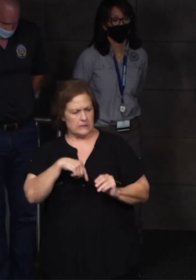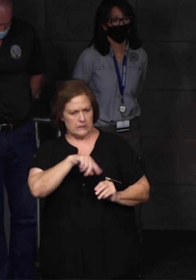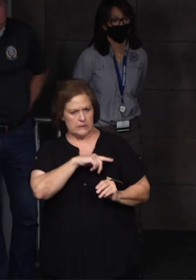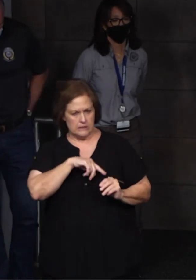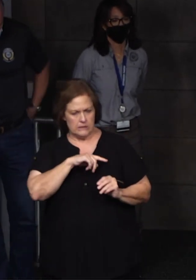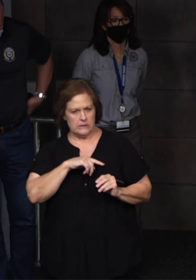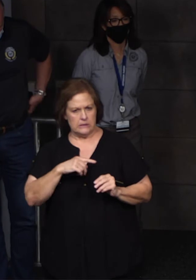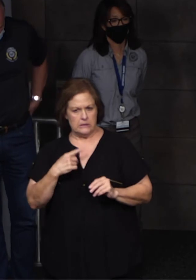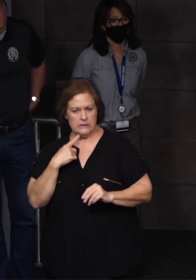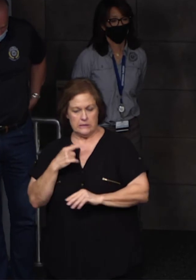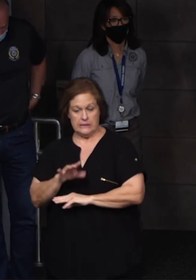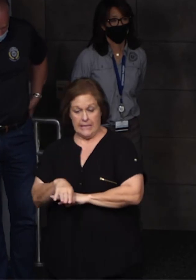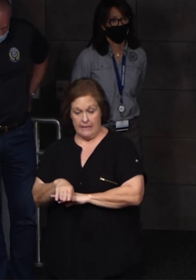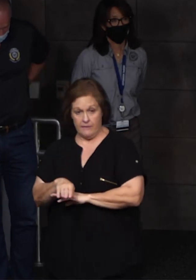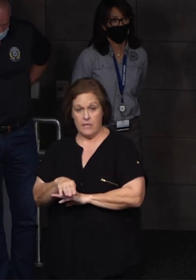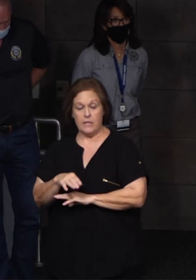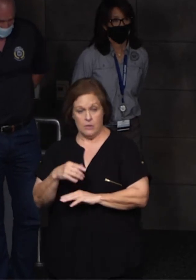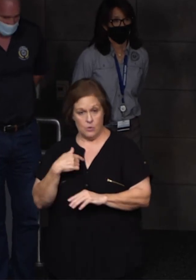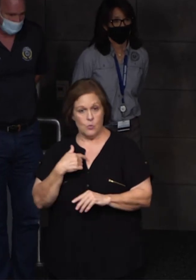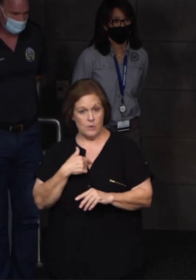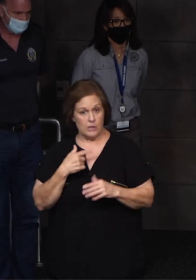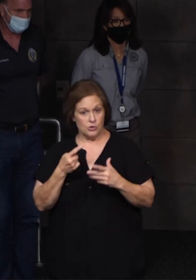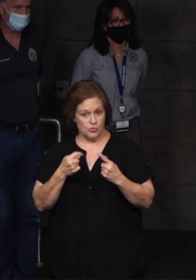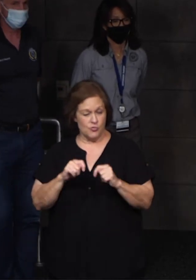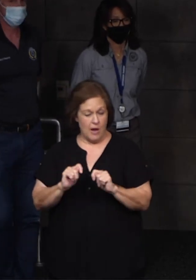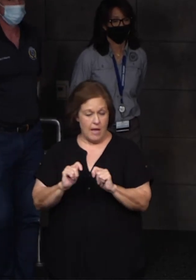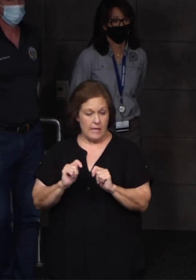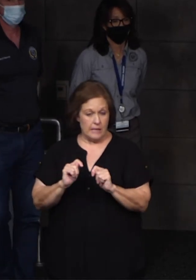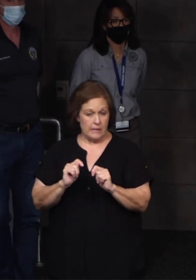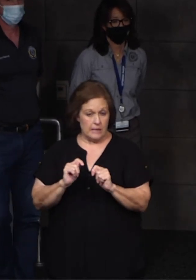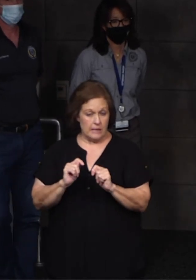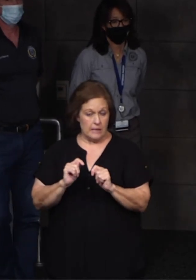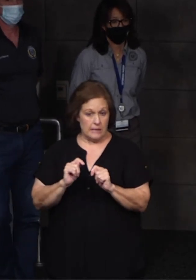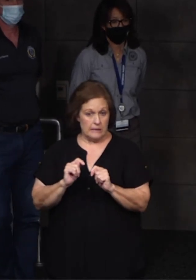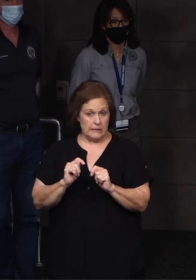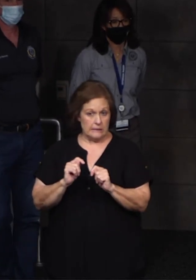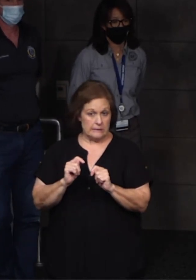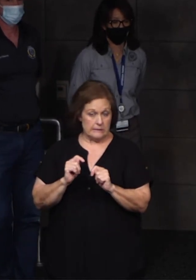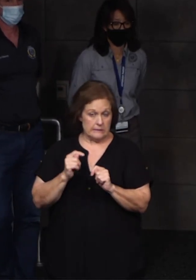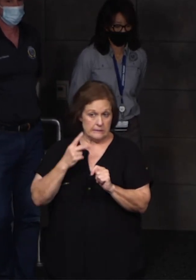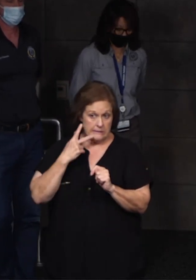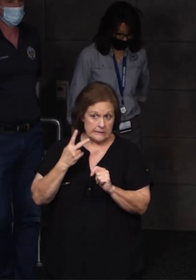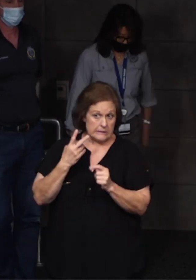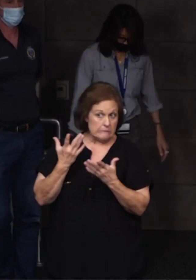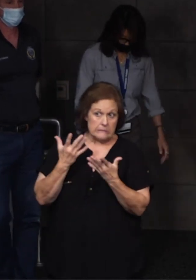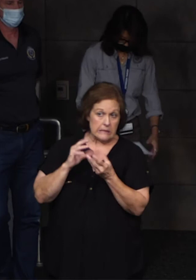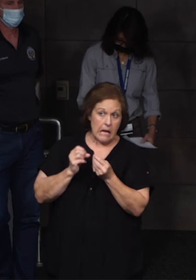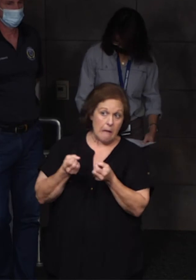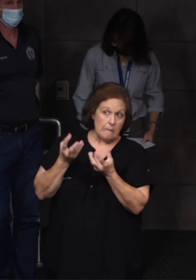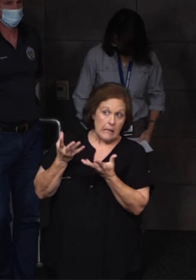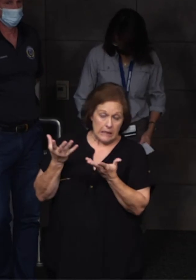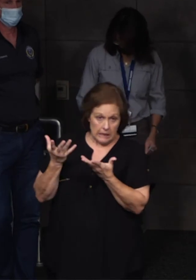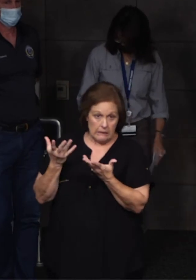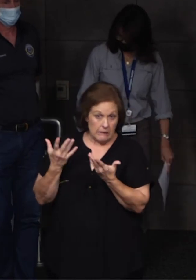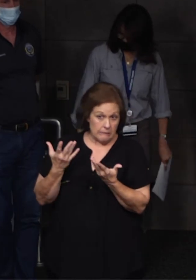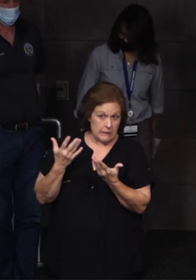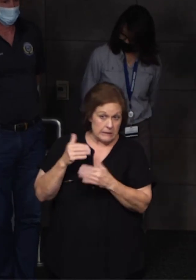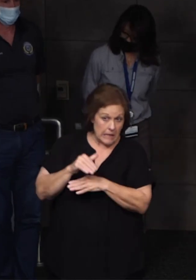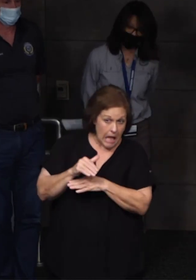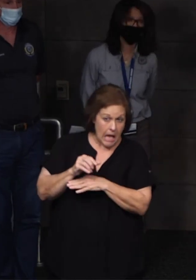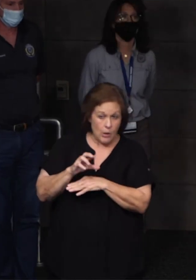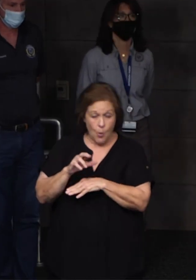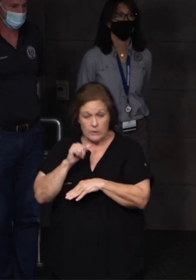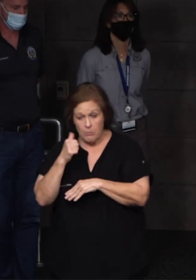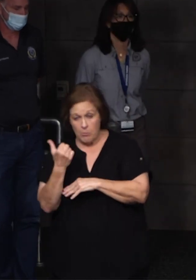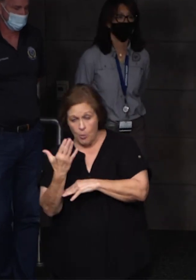May, this evening. We're working on getting those numbers out tonight. That is the goal. If not tonight, it will be early tomorrow.